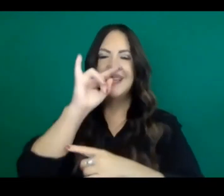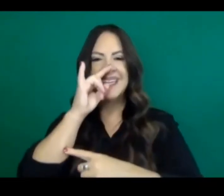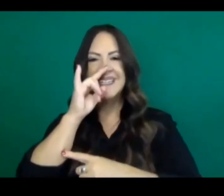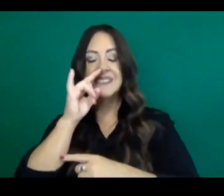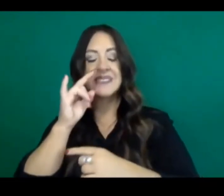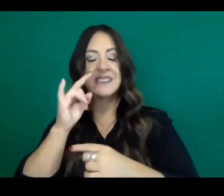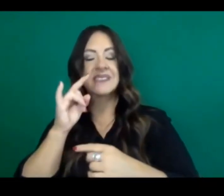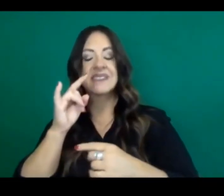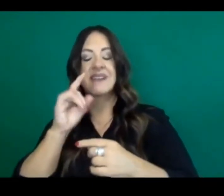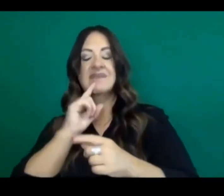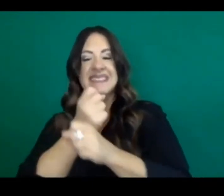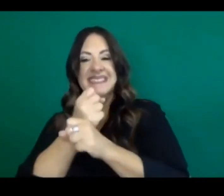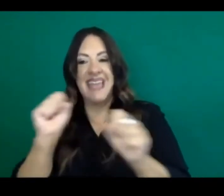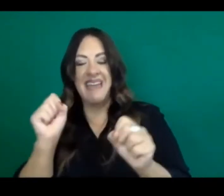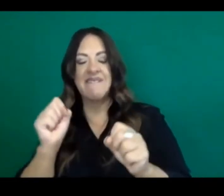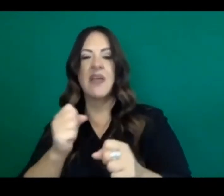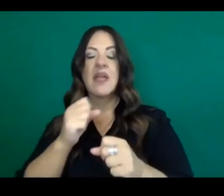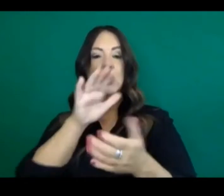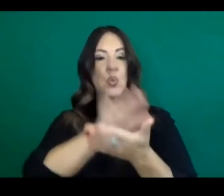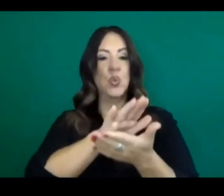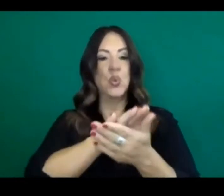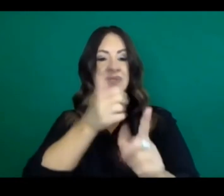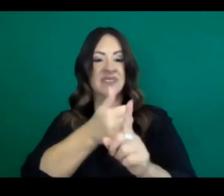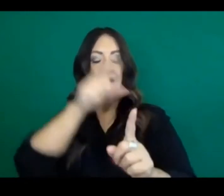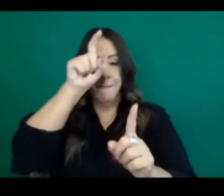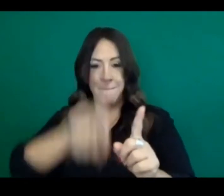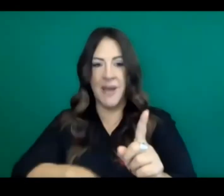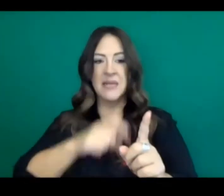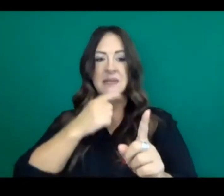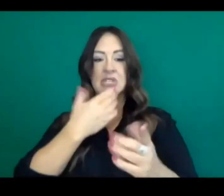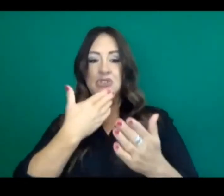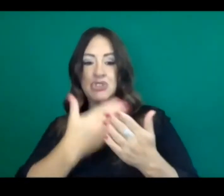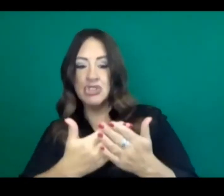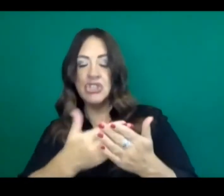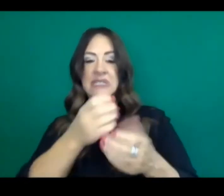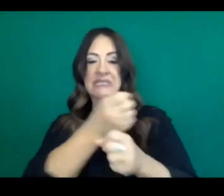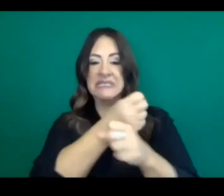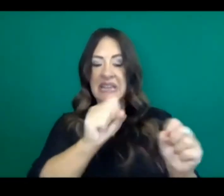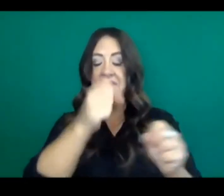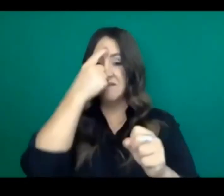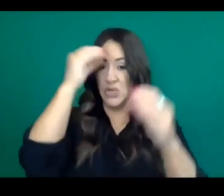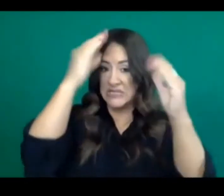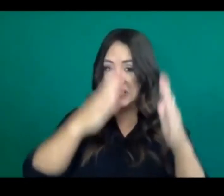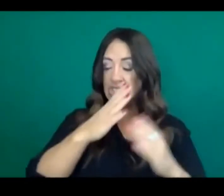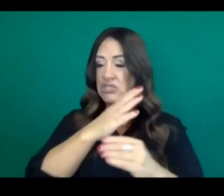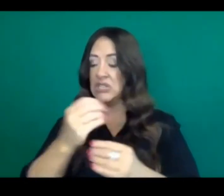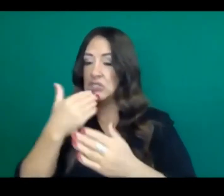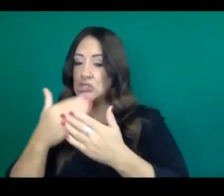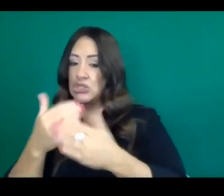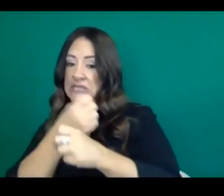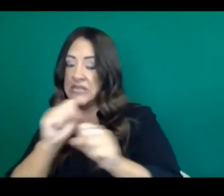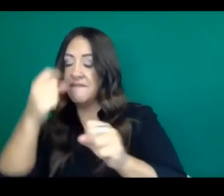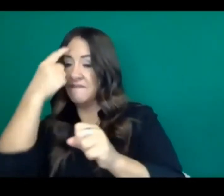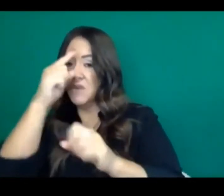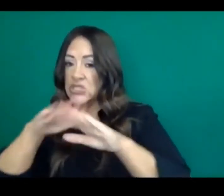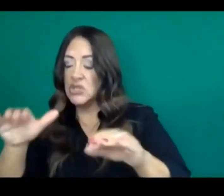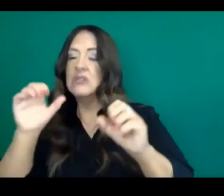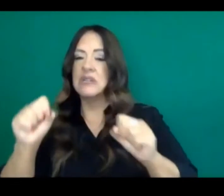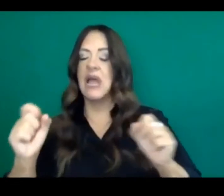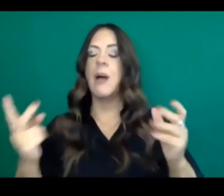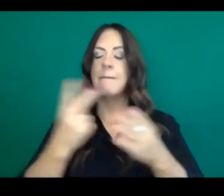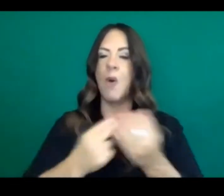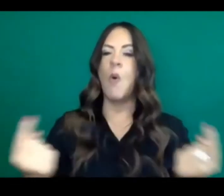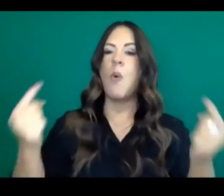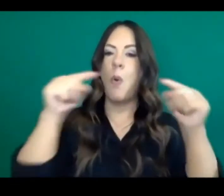for all staff and students, teachers, other personnel schools. So ensuring that we've created a pathway